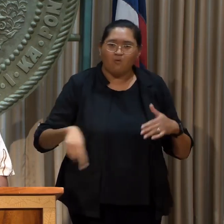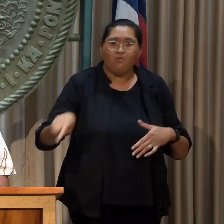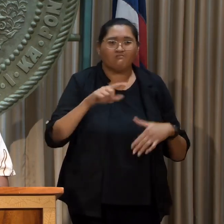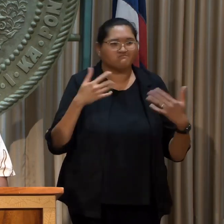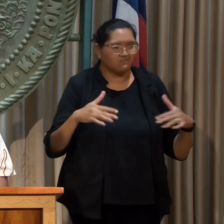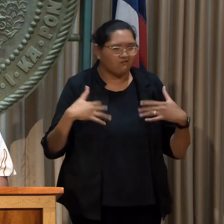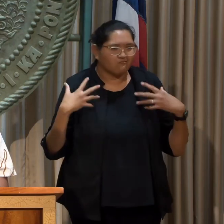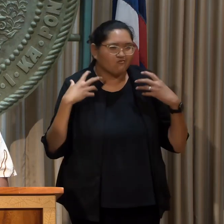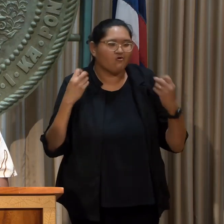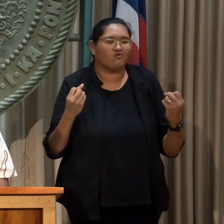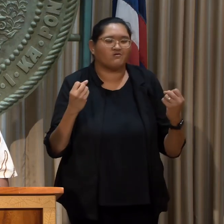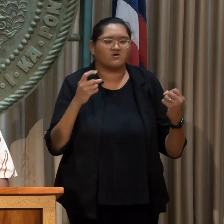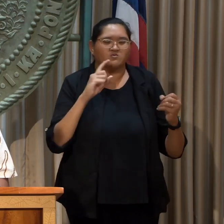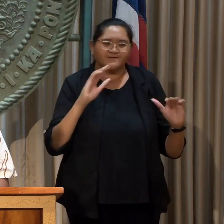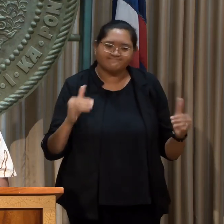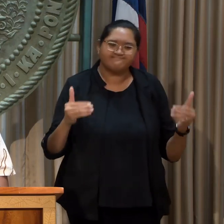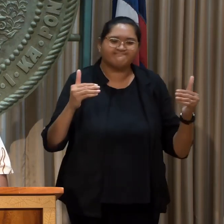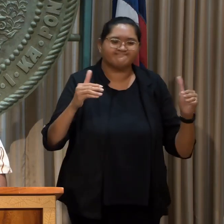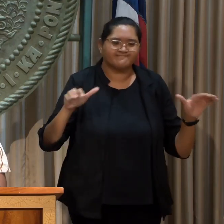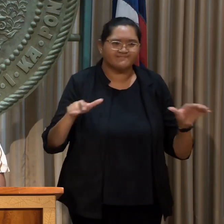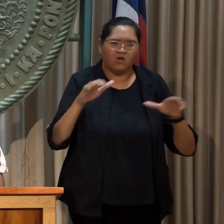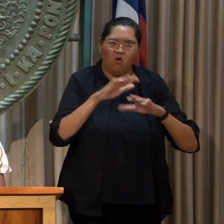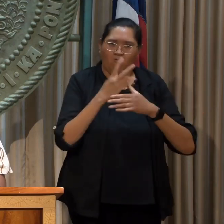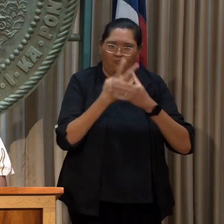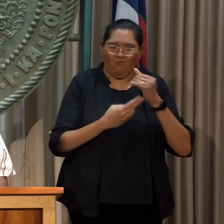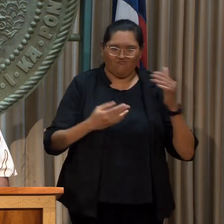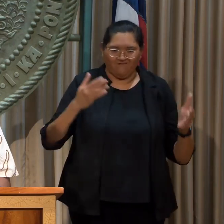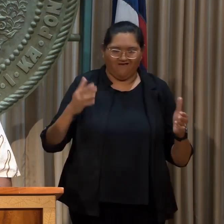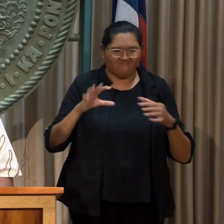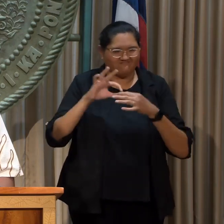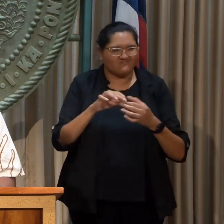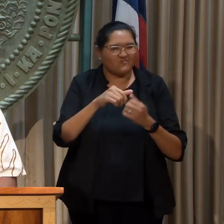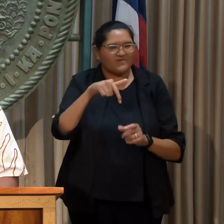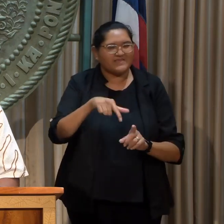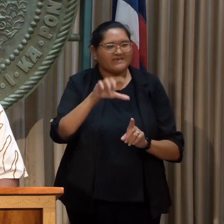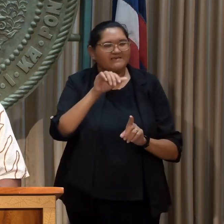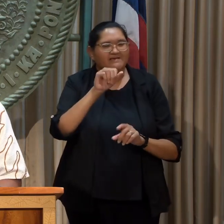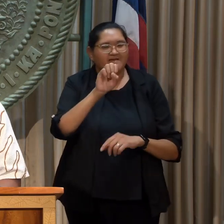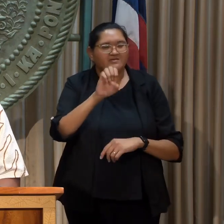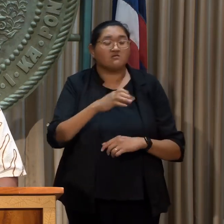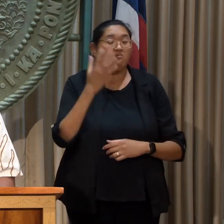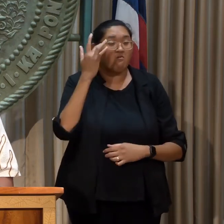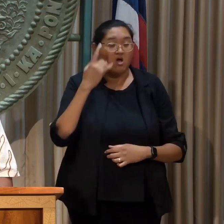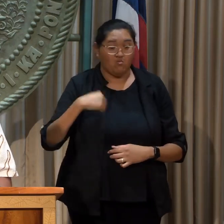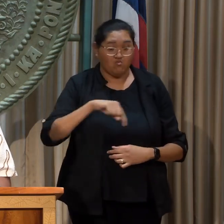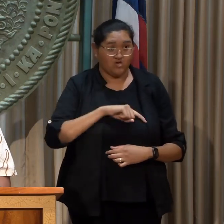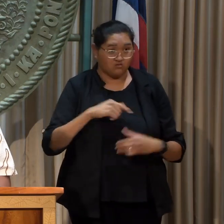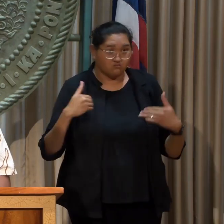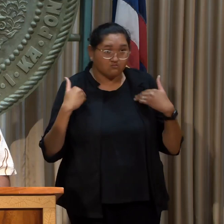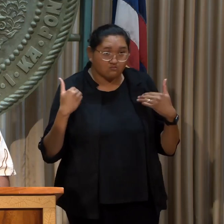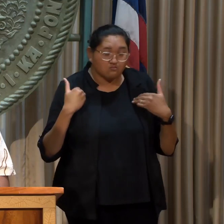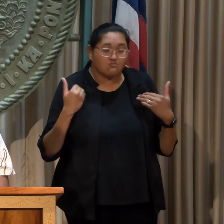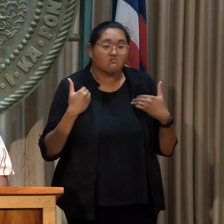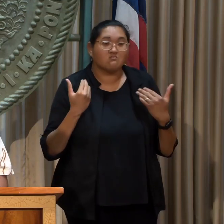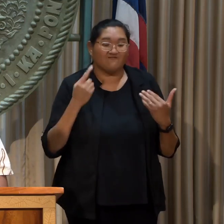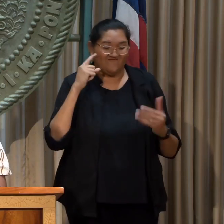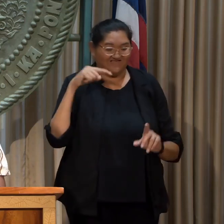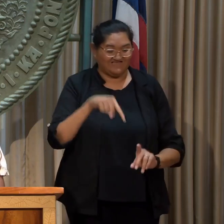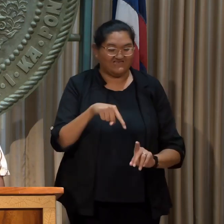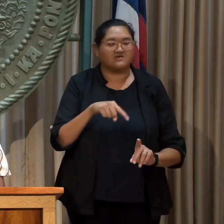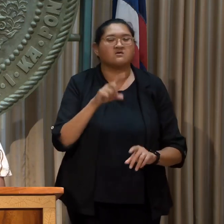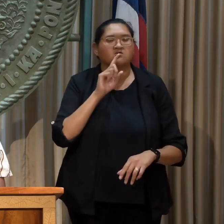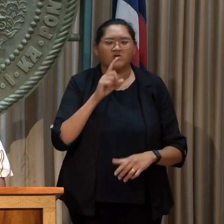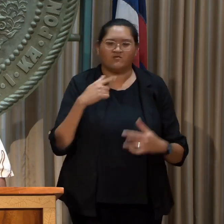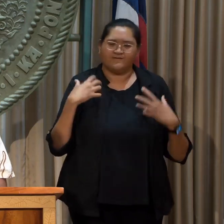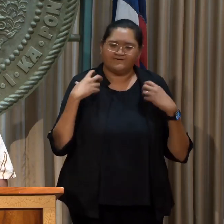to step out and make a stand on both sides of this case. because we, the youth, in this case, have the